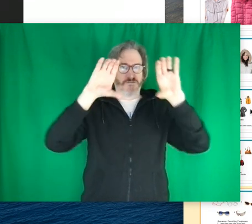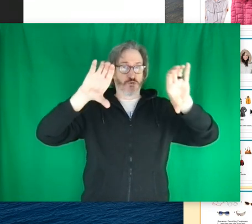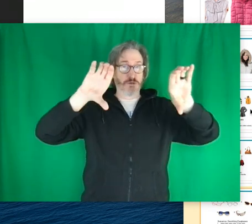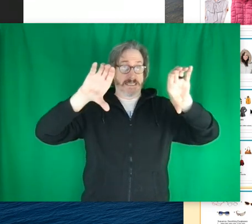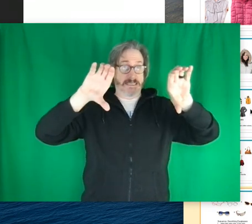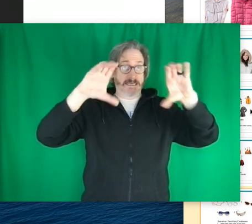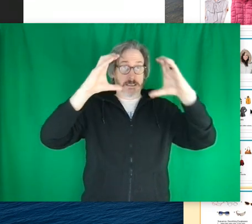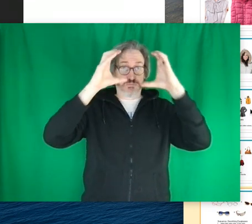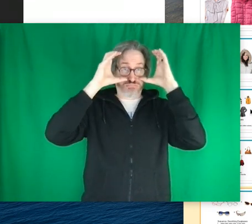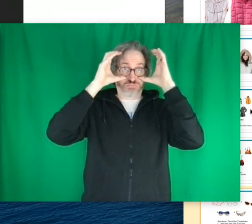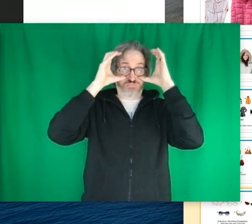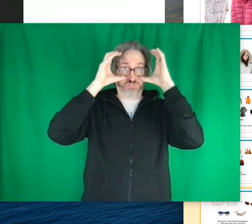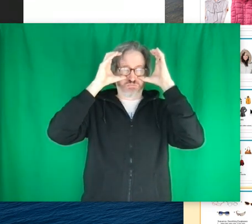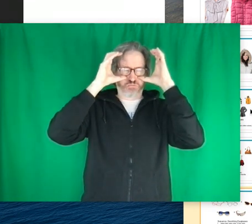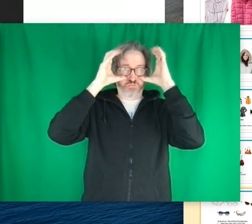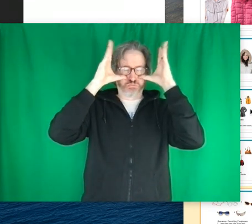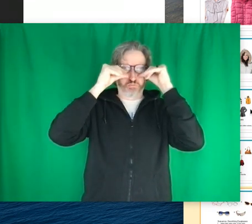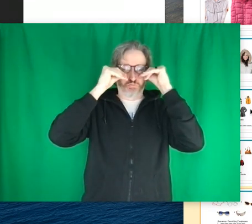If they're really thick.